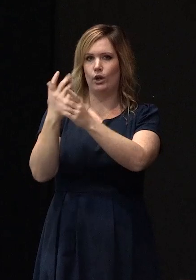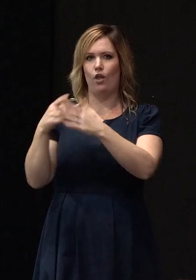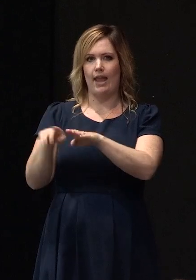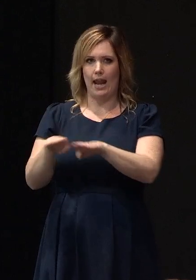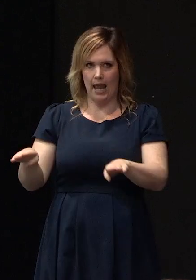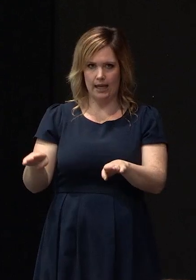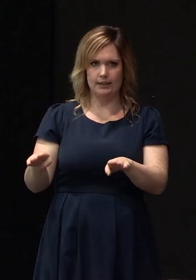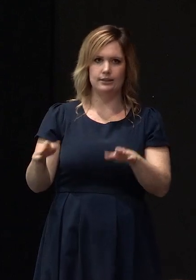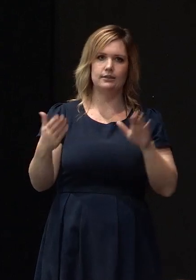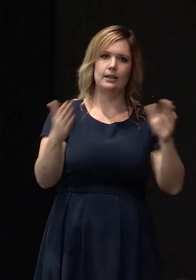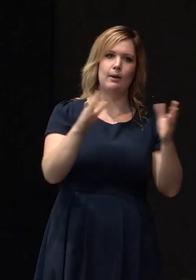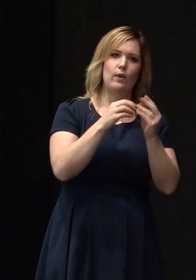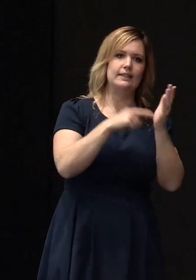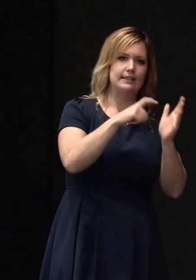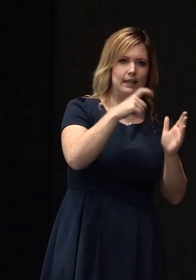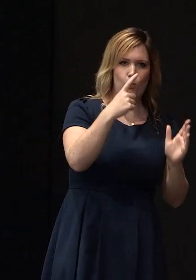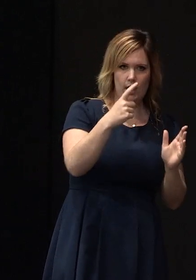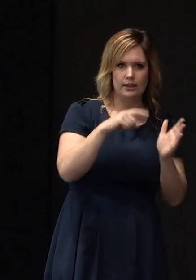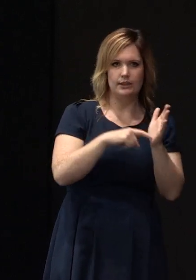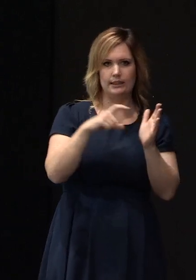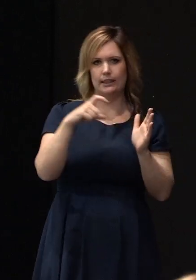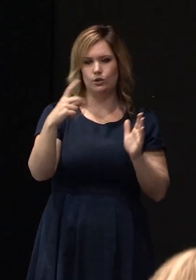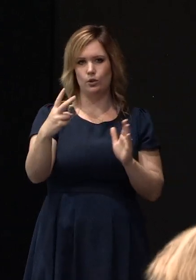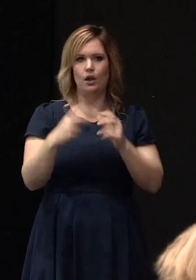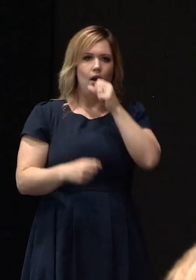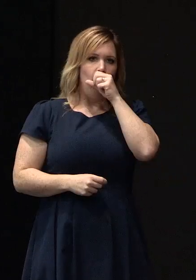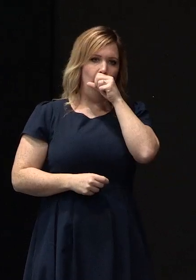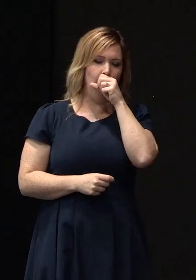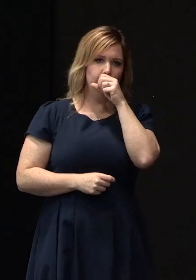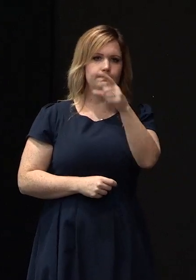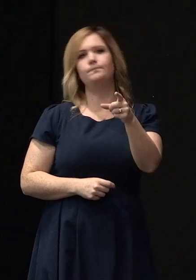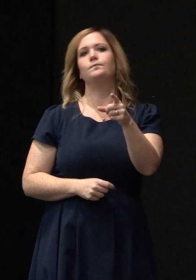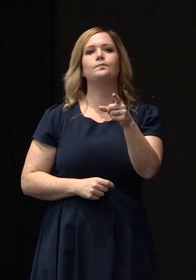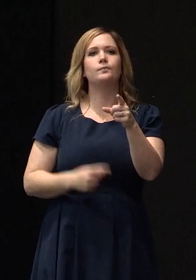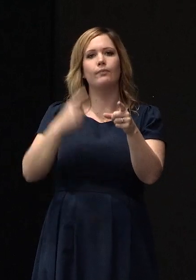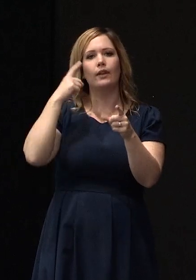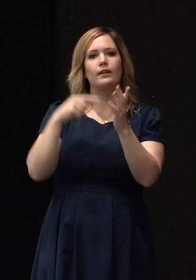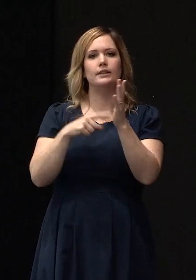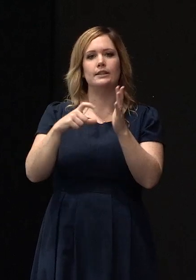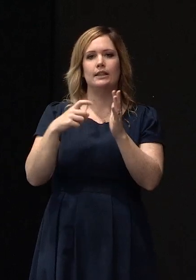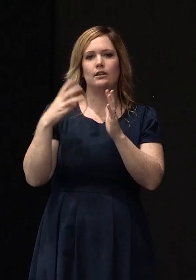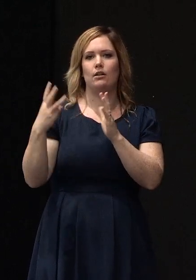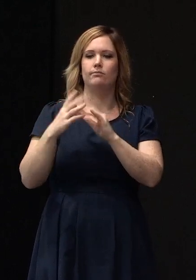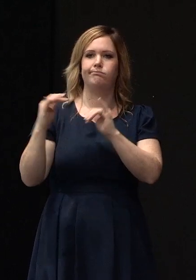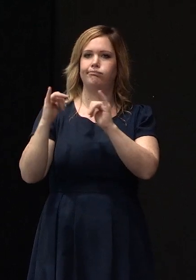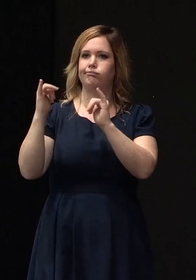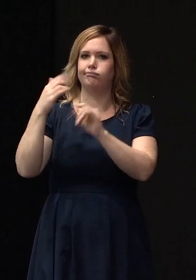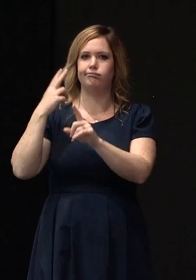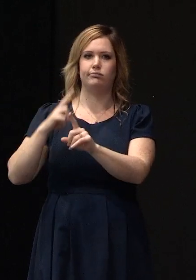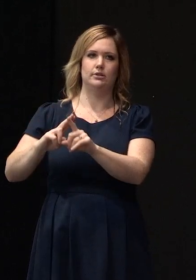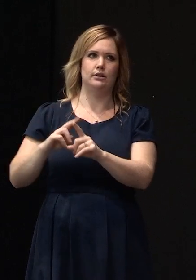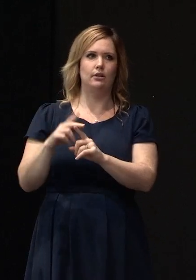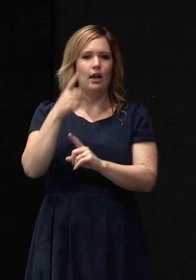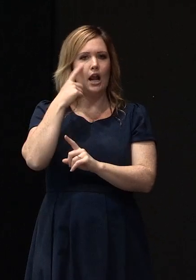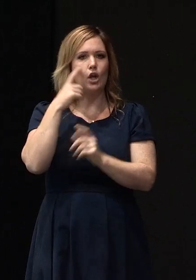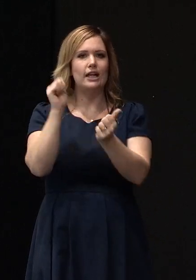TC1 or TC2 I think it's been totally misrepresented you've only got to look at the Saturday morning's press